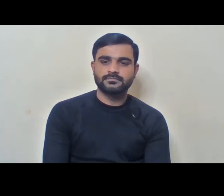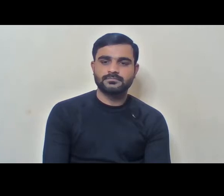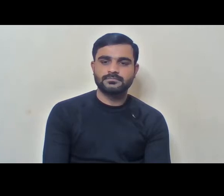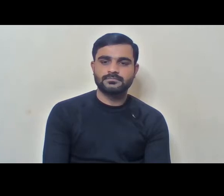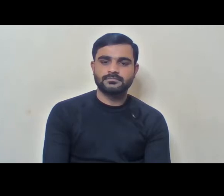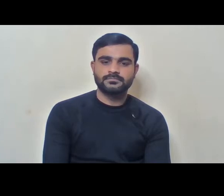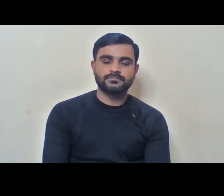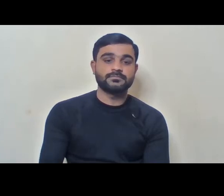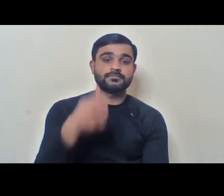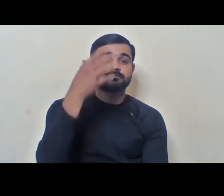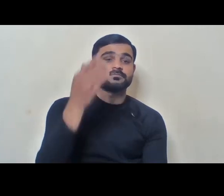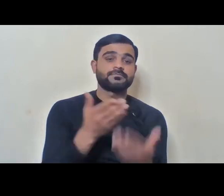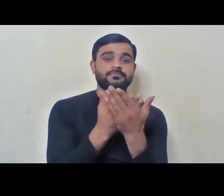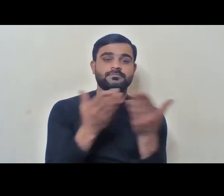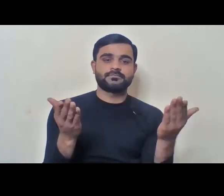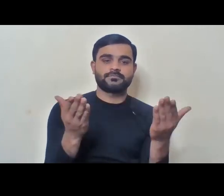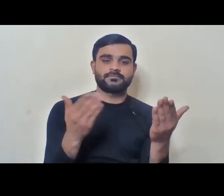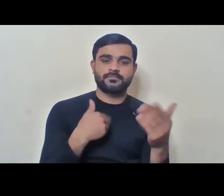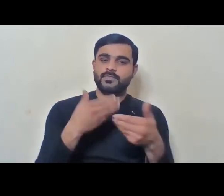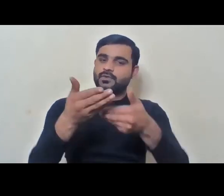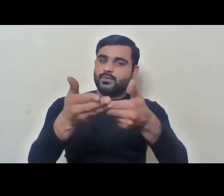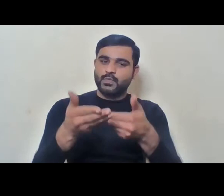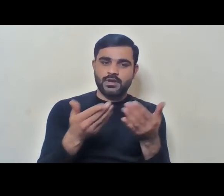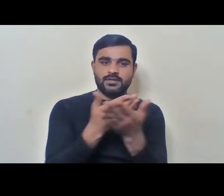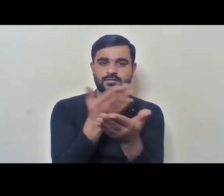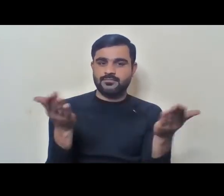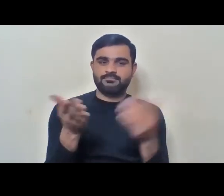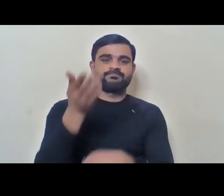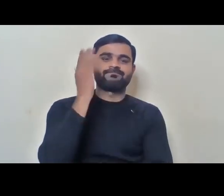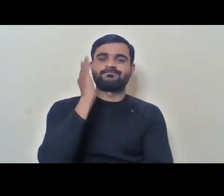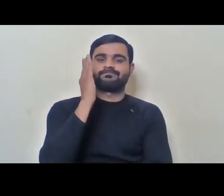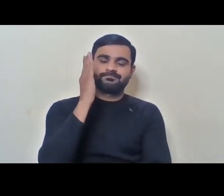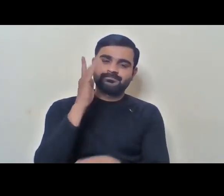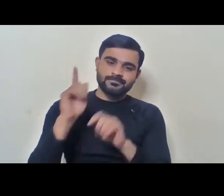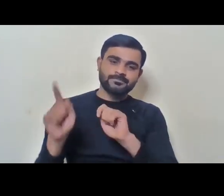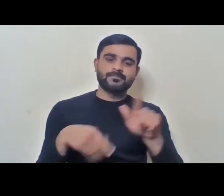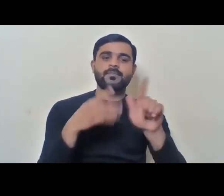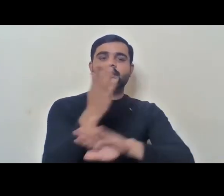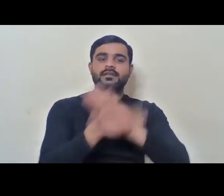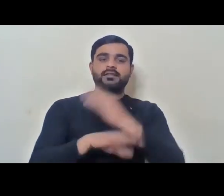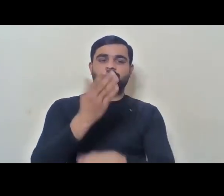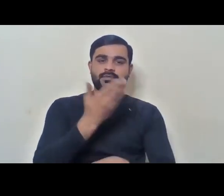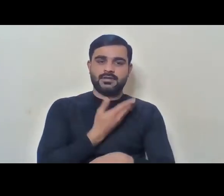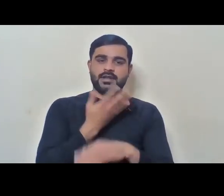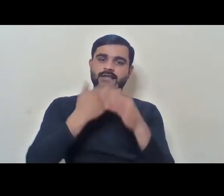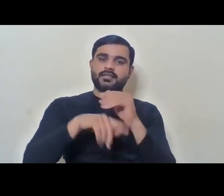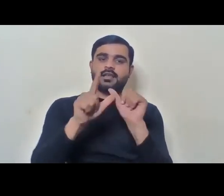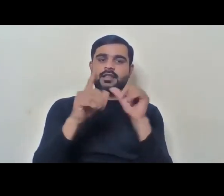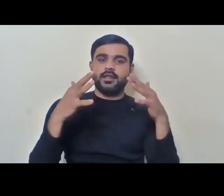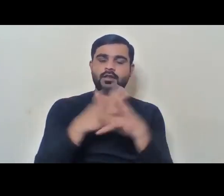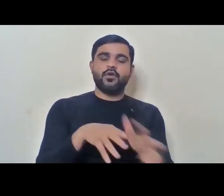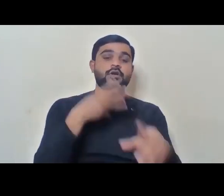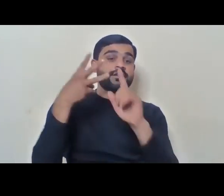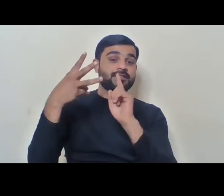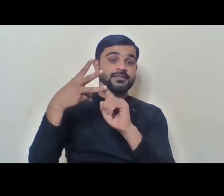Good evening, everybody. I welcome you all to the lecture series on Disability Rights and the Law. This is the third lecture